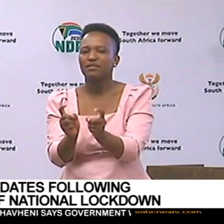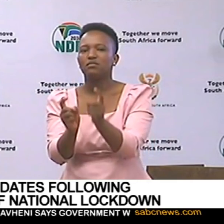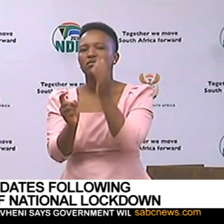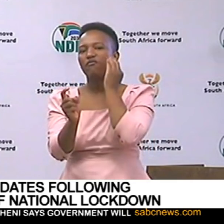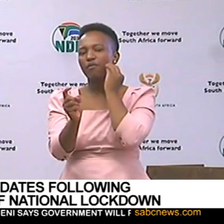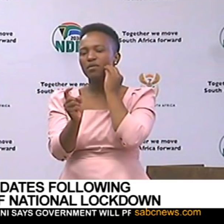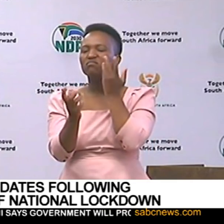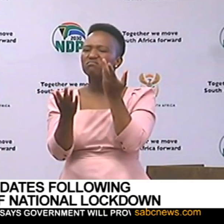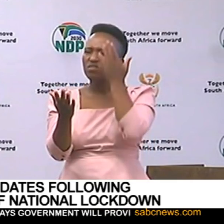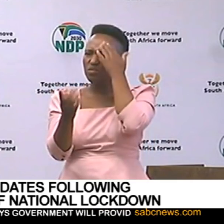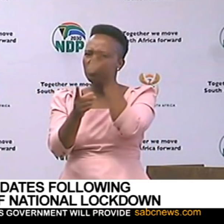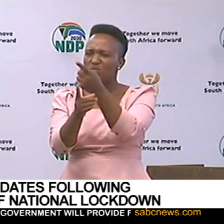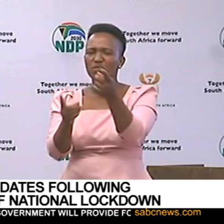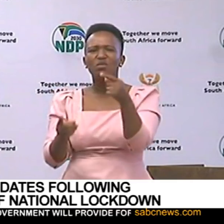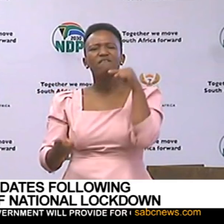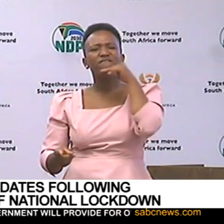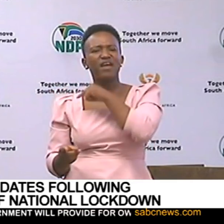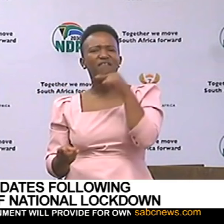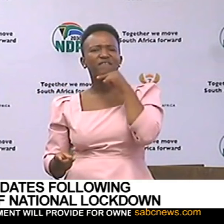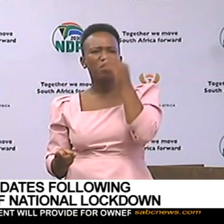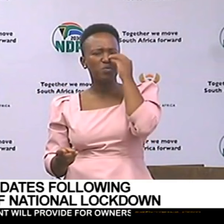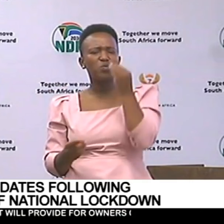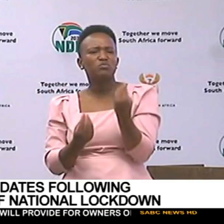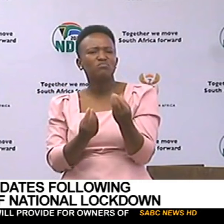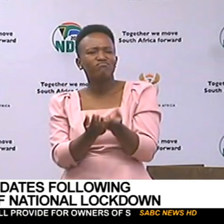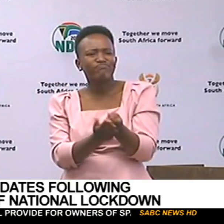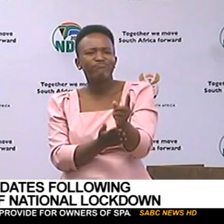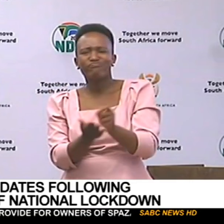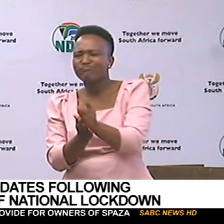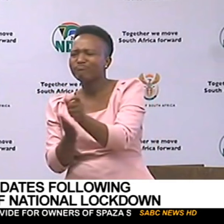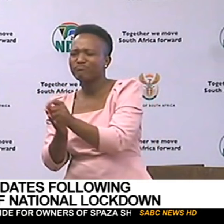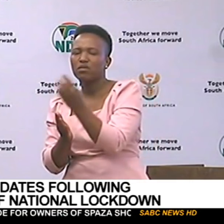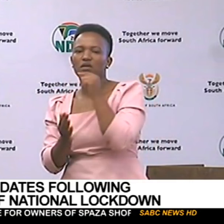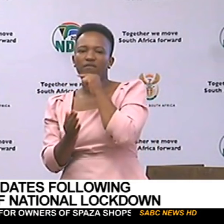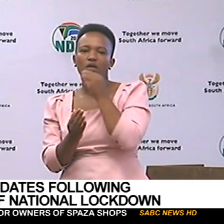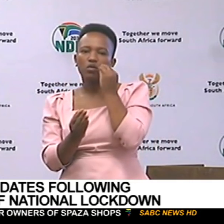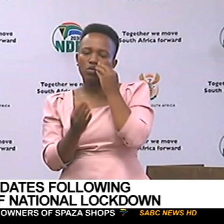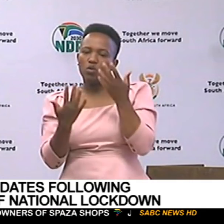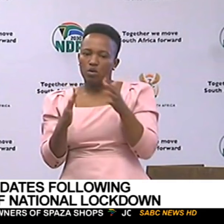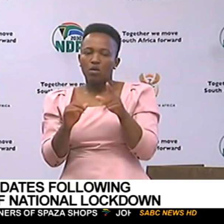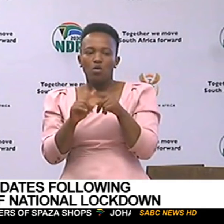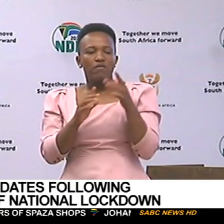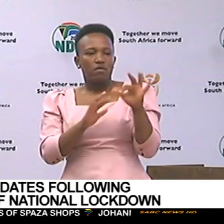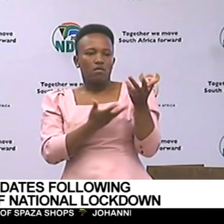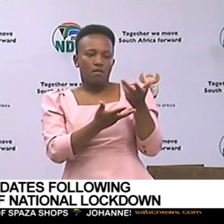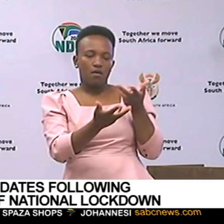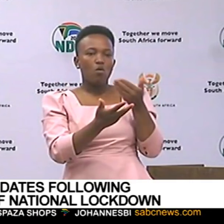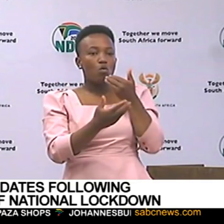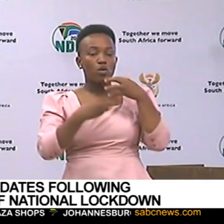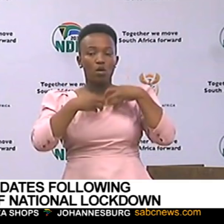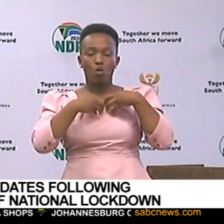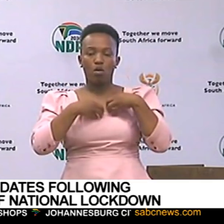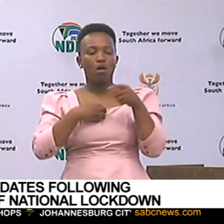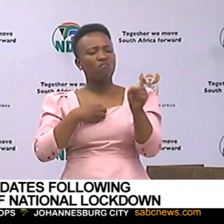or what is popularly known as the fake news. And therefore, as the department, we've engaged with the platform owners